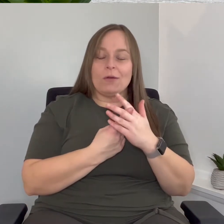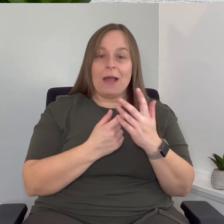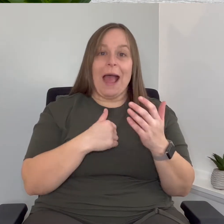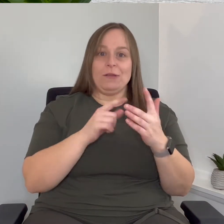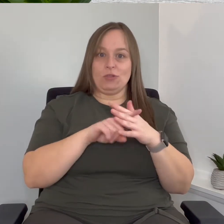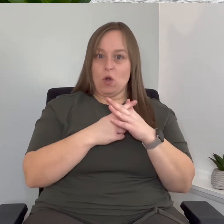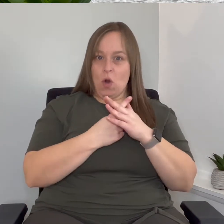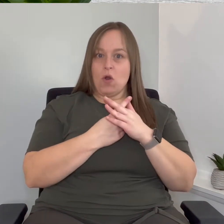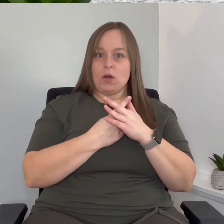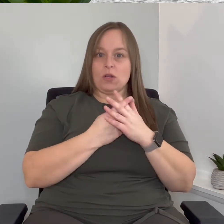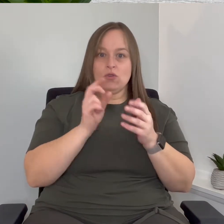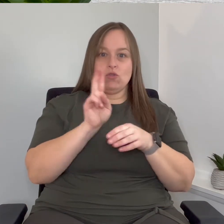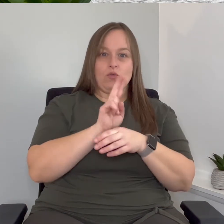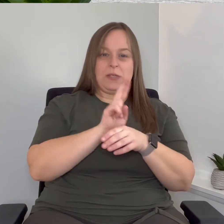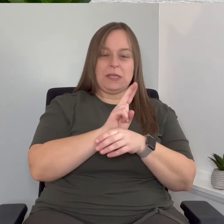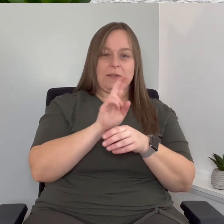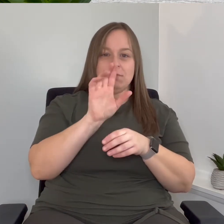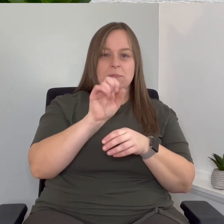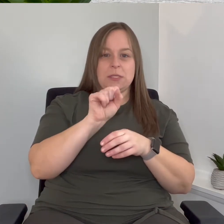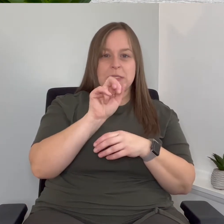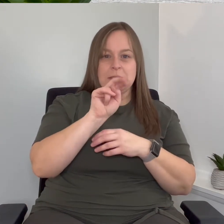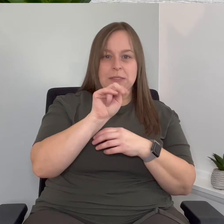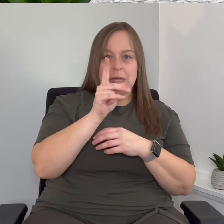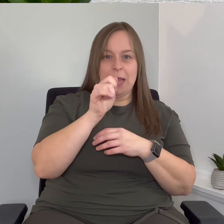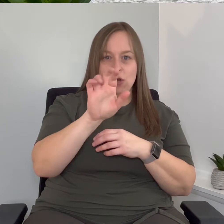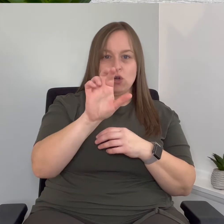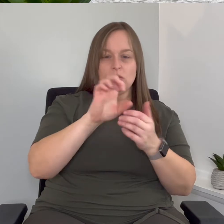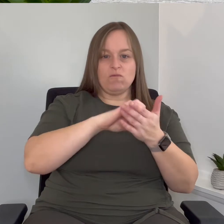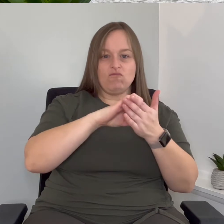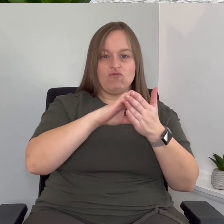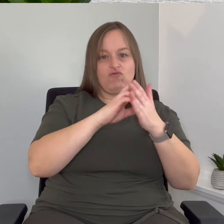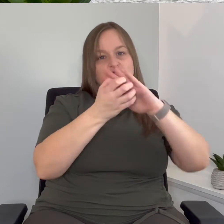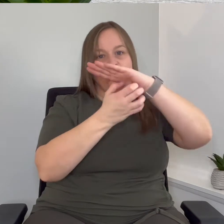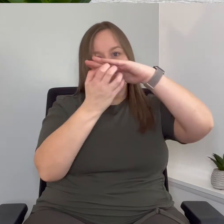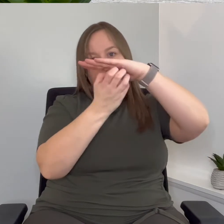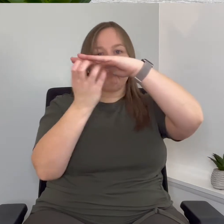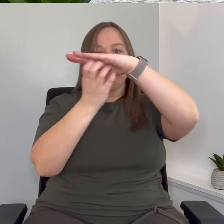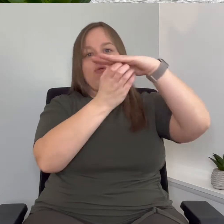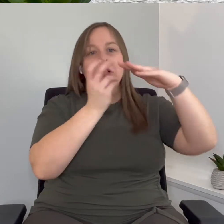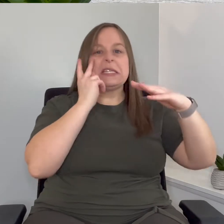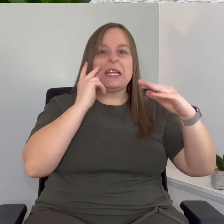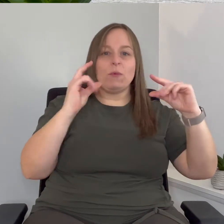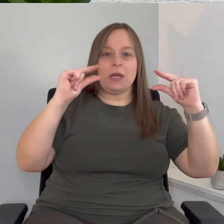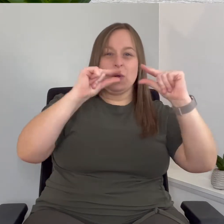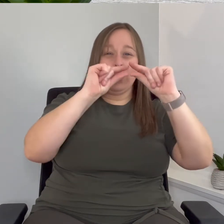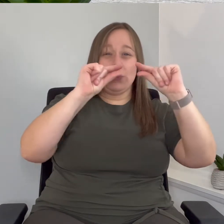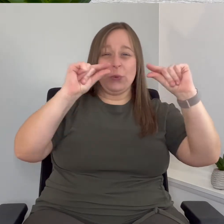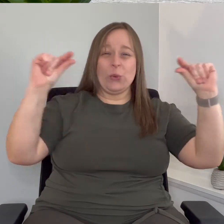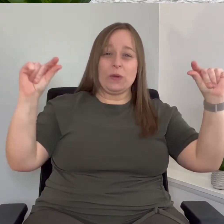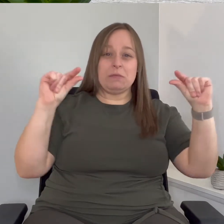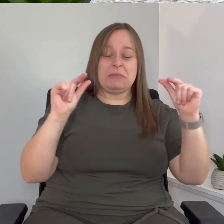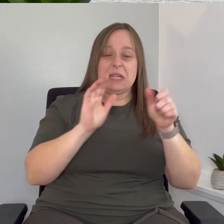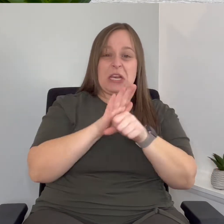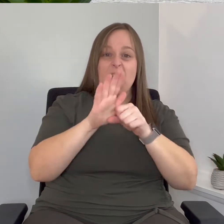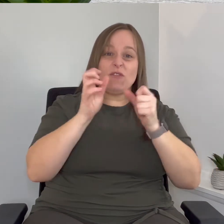started off just using a sander to see if we could get it sanded enough